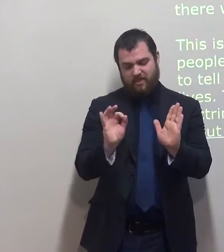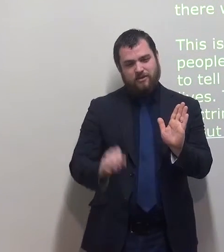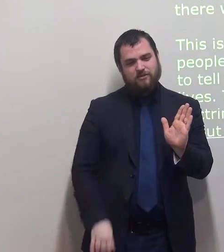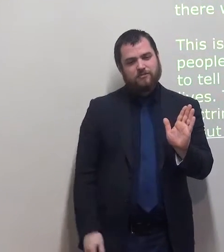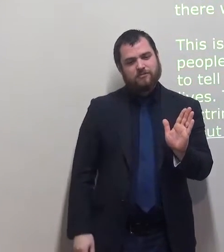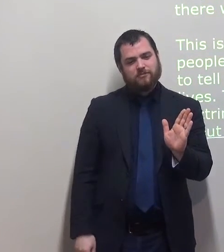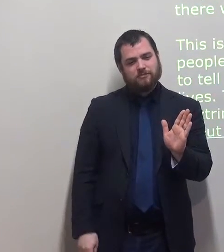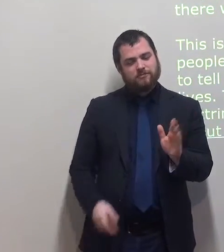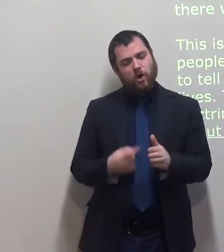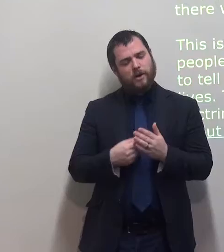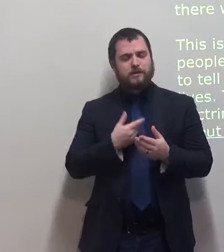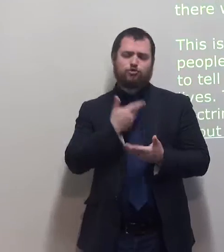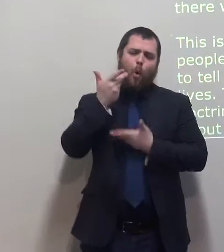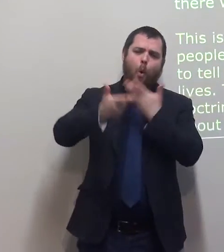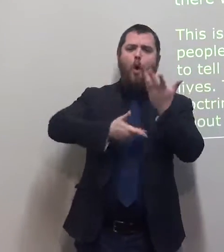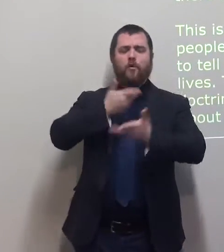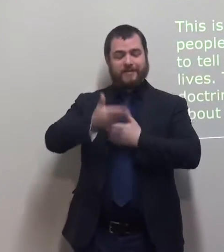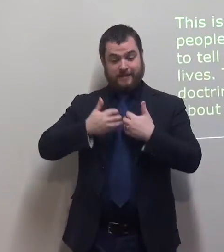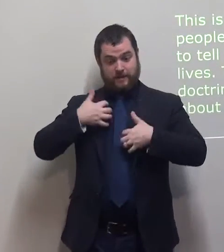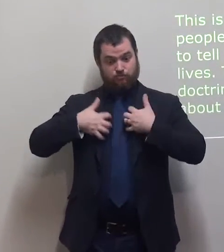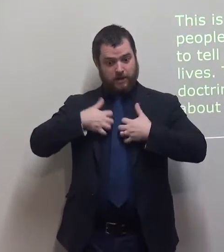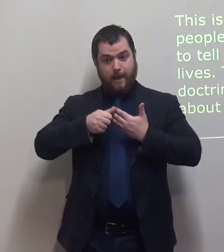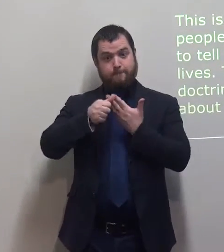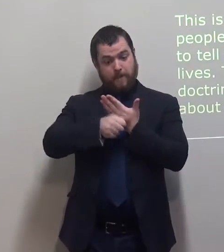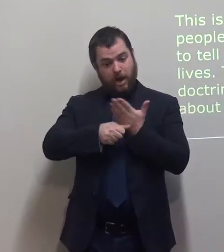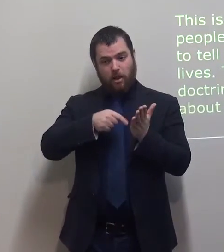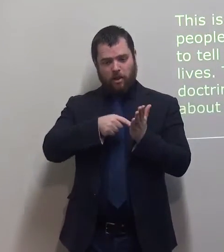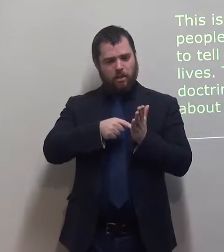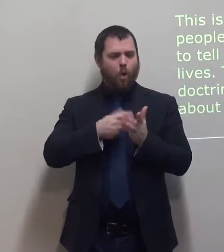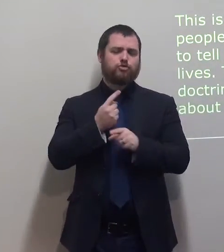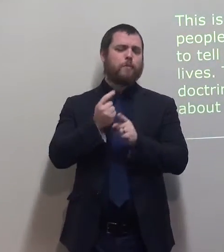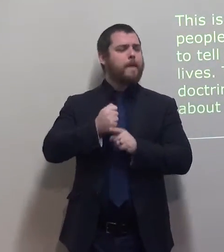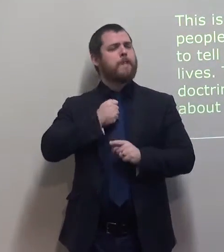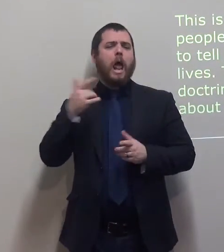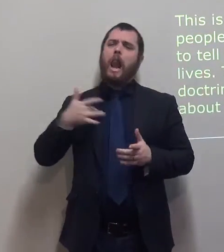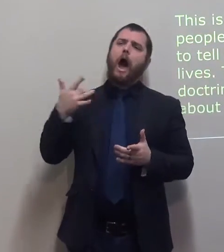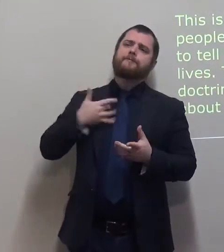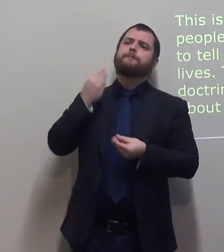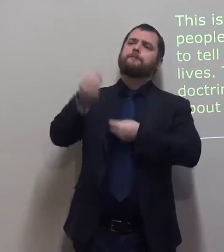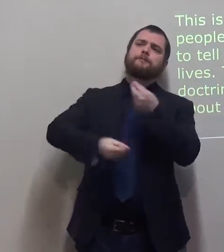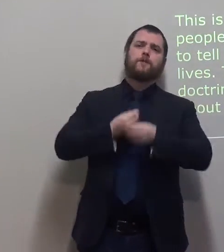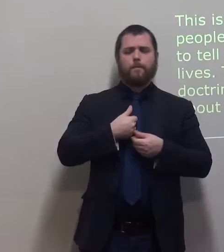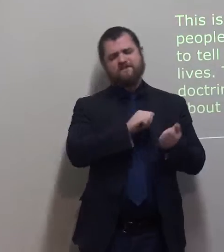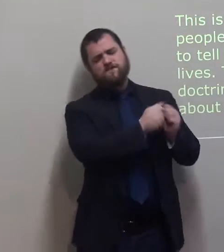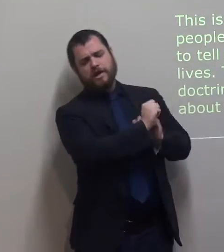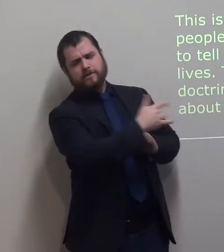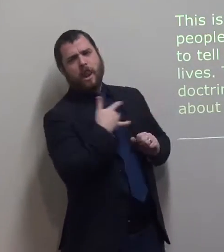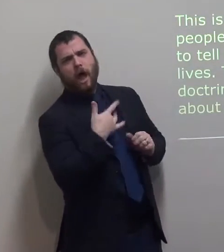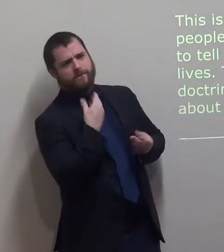They want to tell stories, talk about people's lives. This is good, but